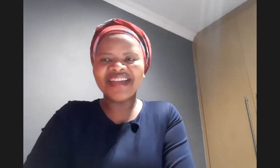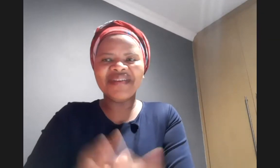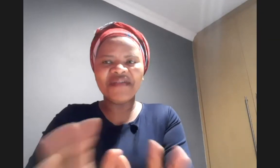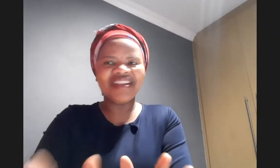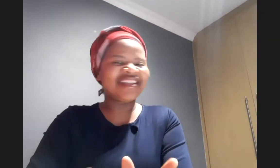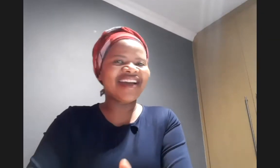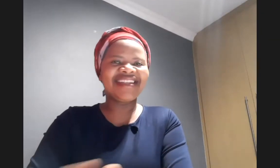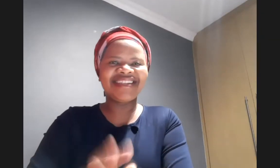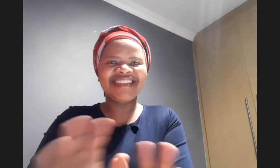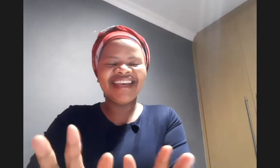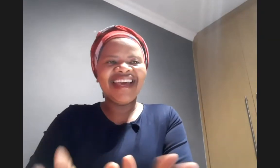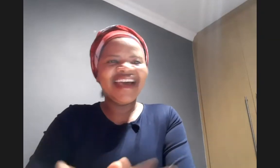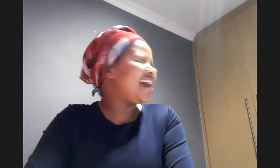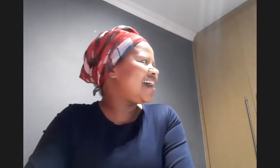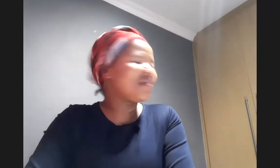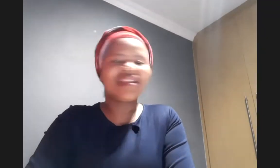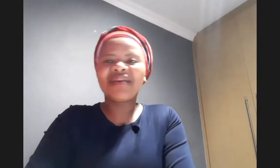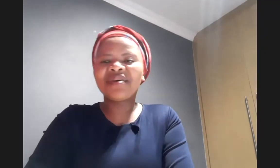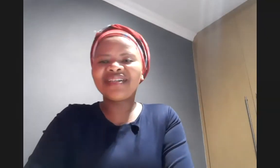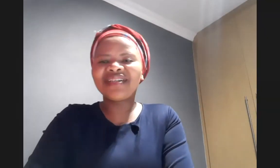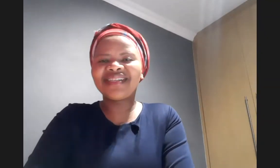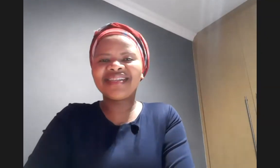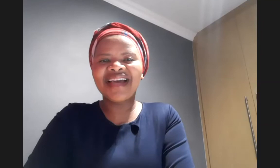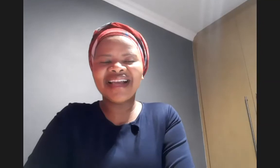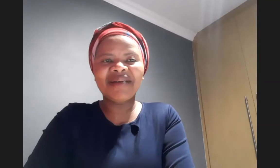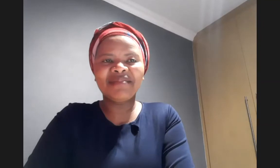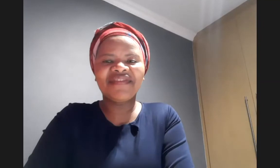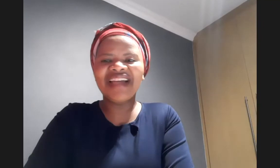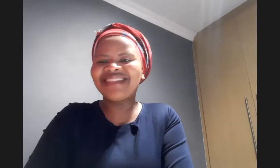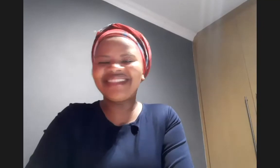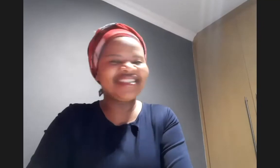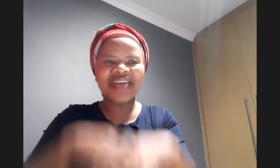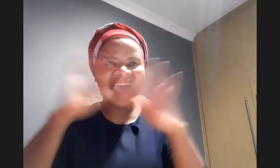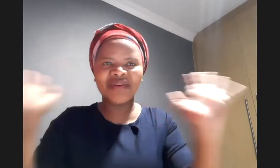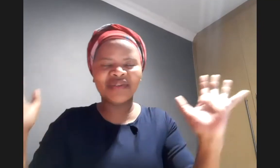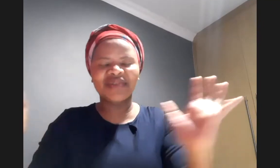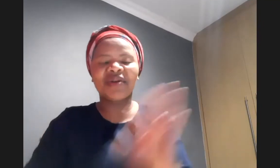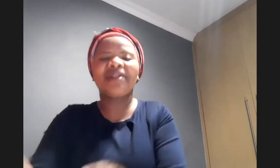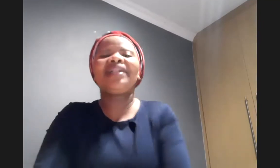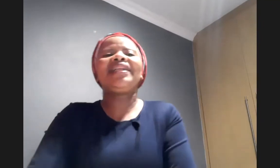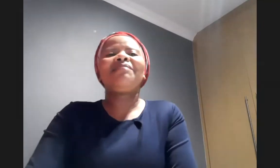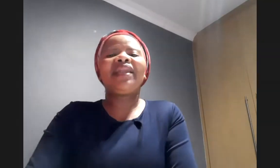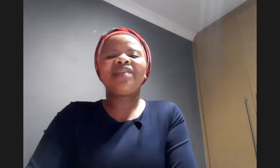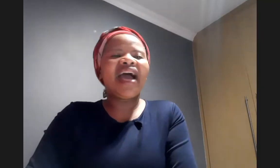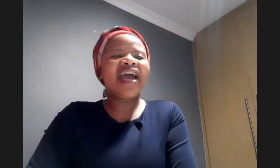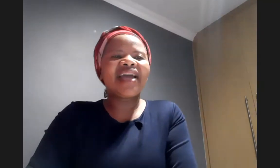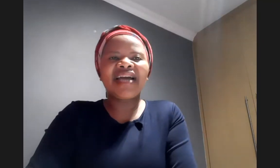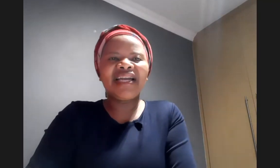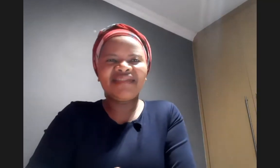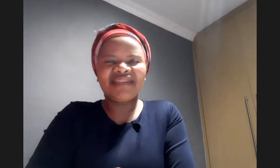getting overly excited uh when the word comes flooding i lose control but today i i can't even